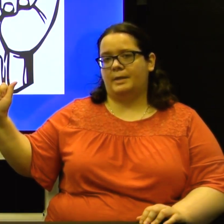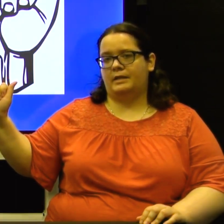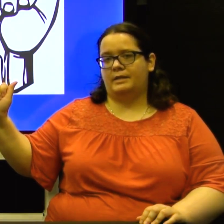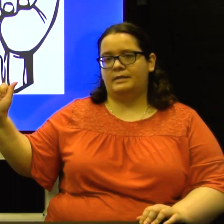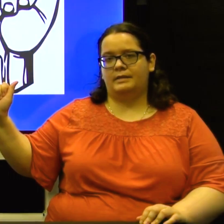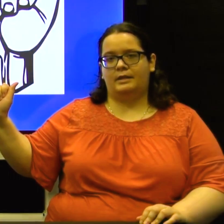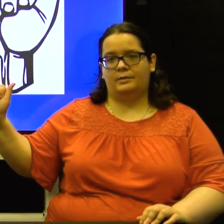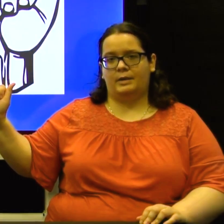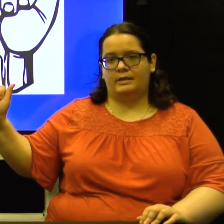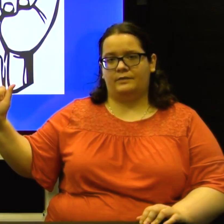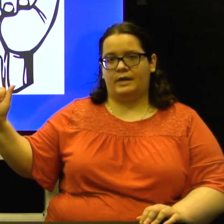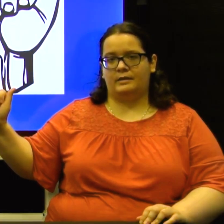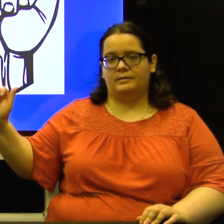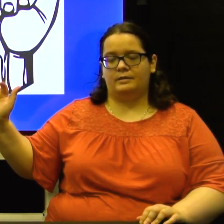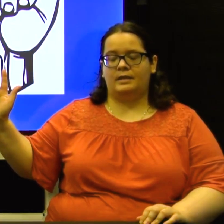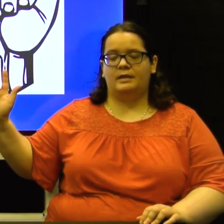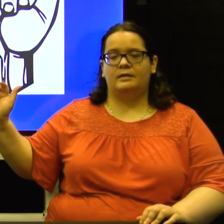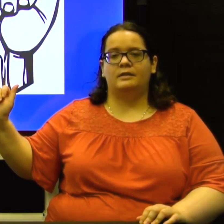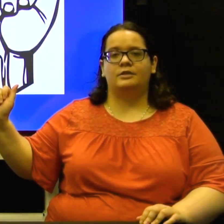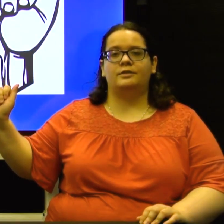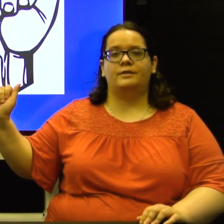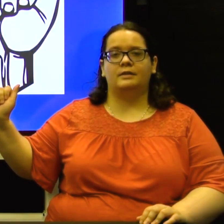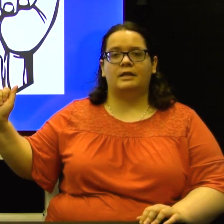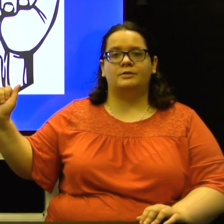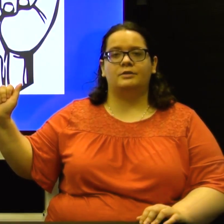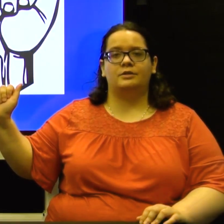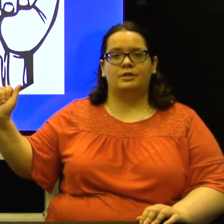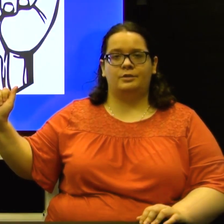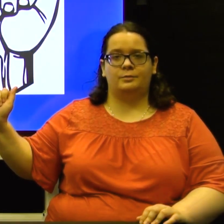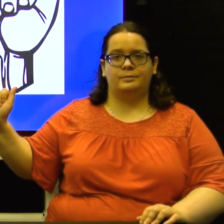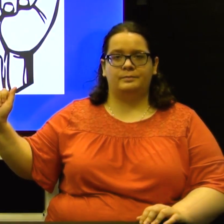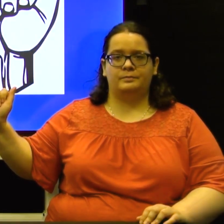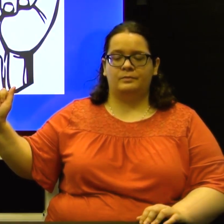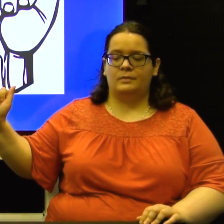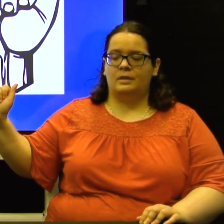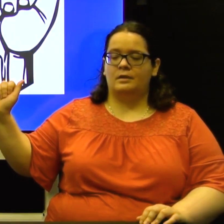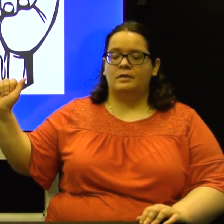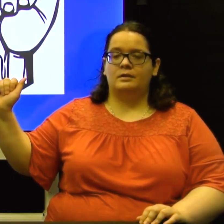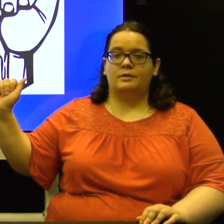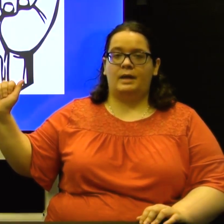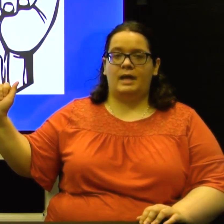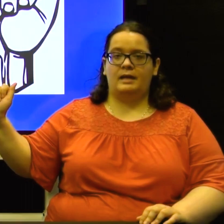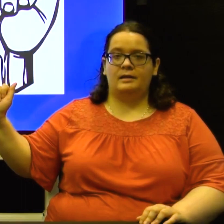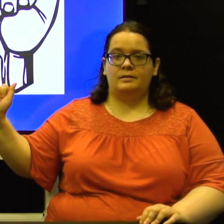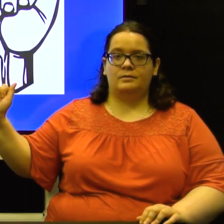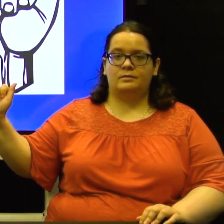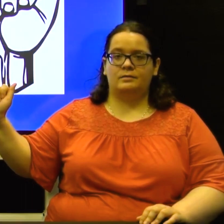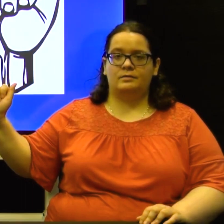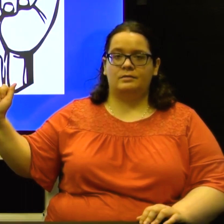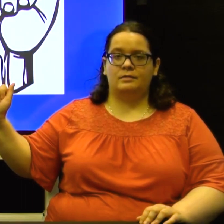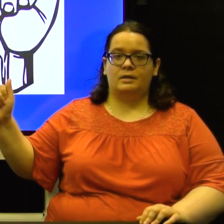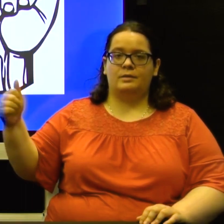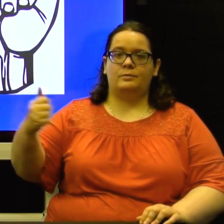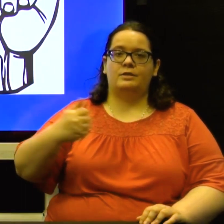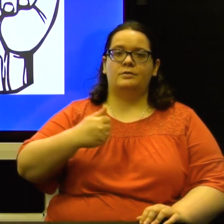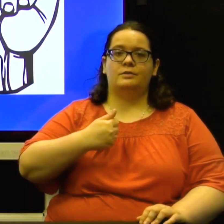mine does, either way is fine. Again, it should feel natural to you. So, A and then we use